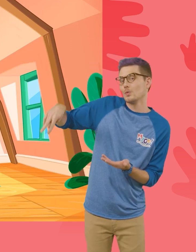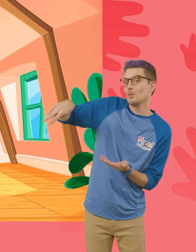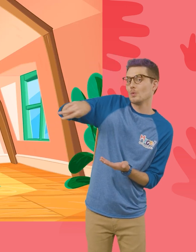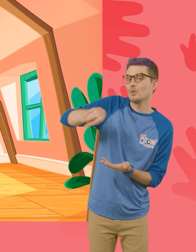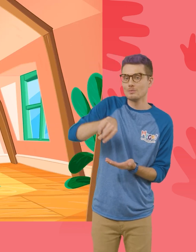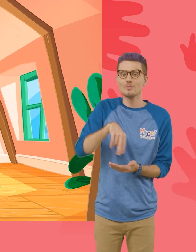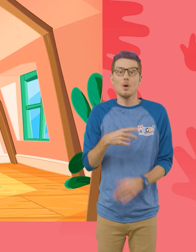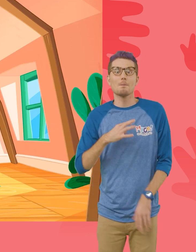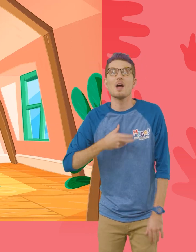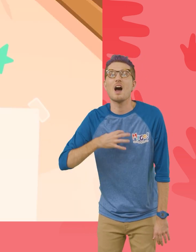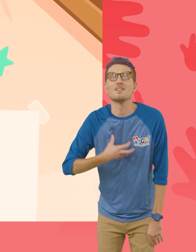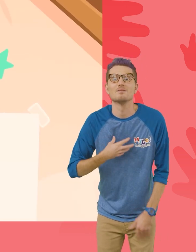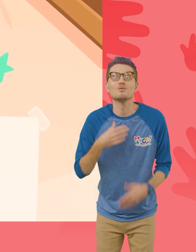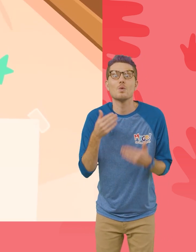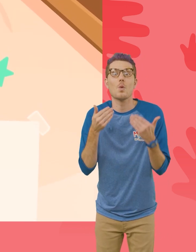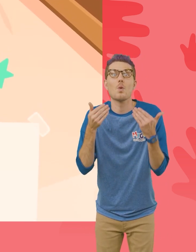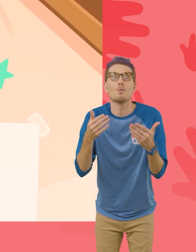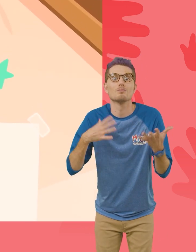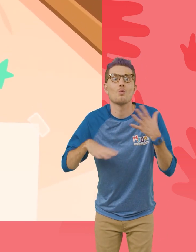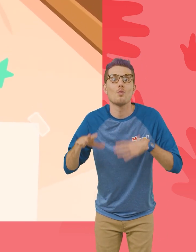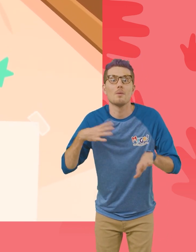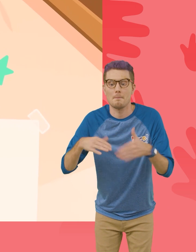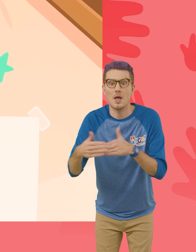Morple, lift up the dress-up box!